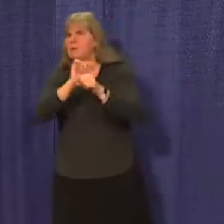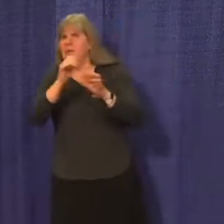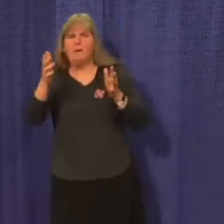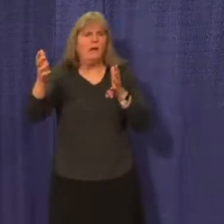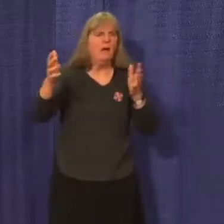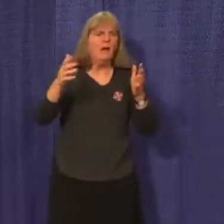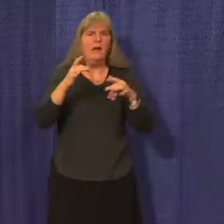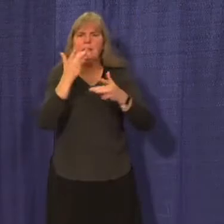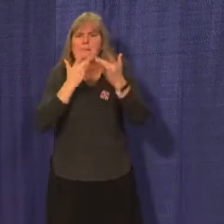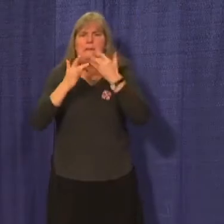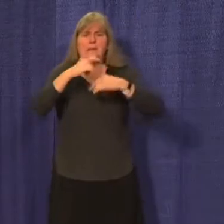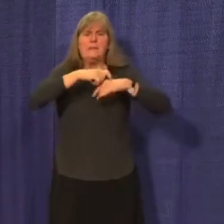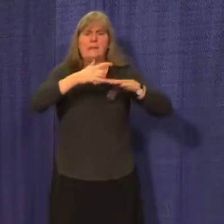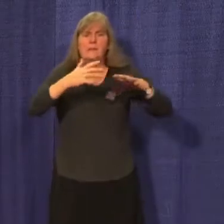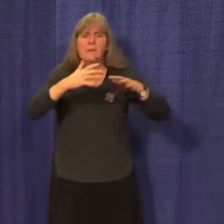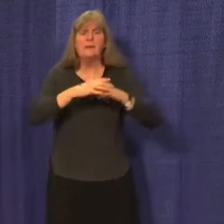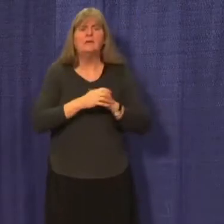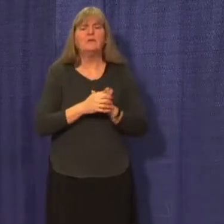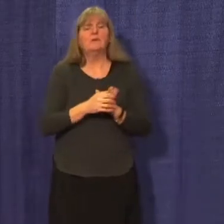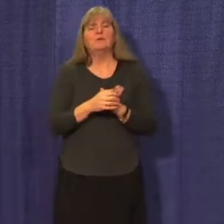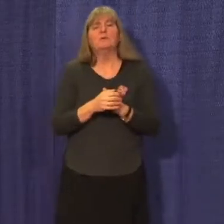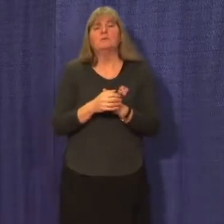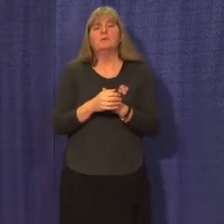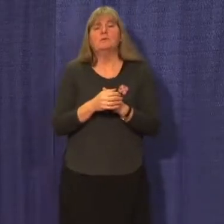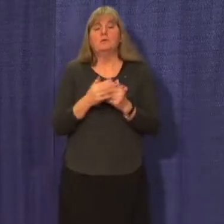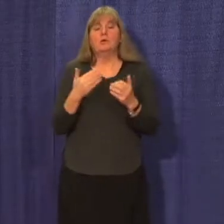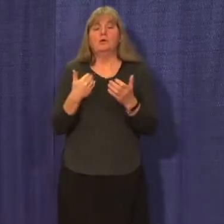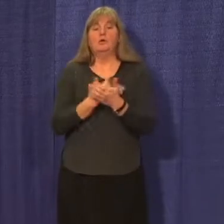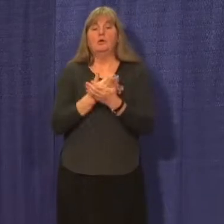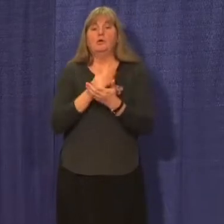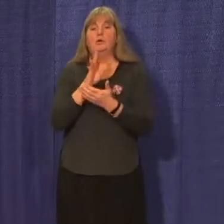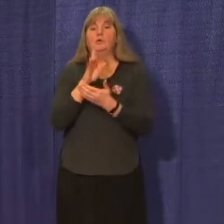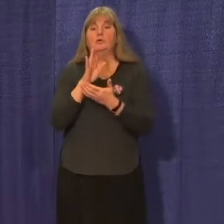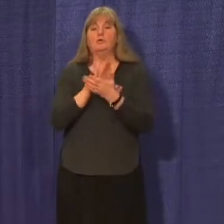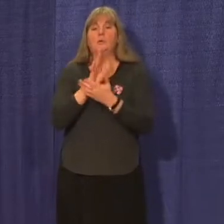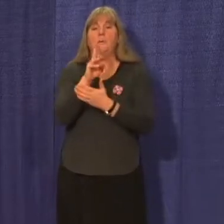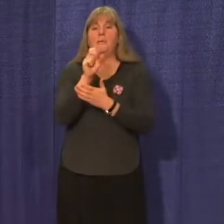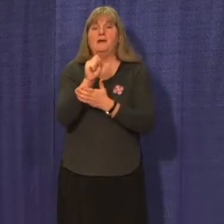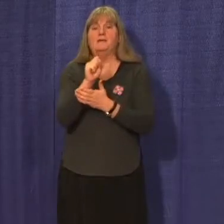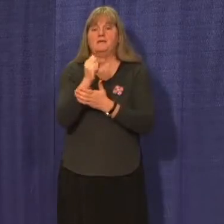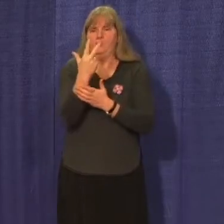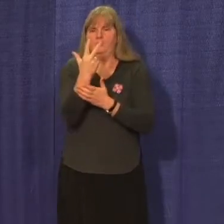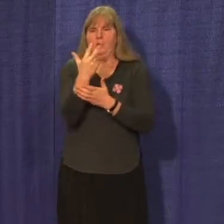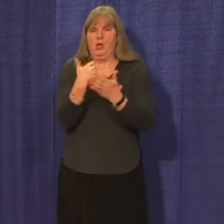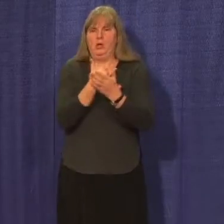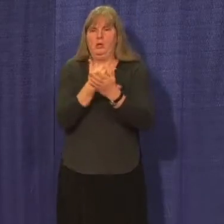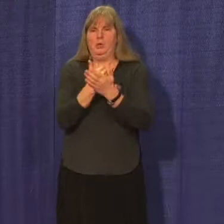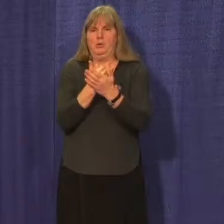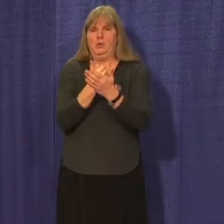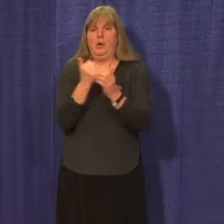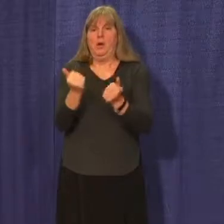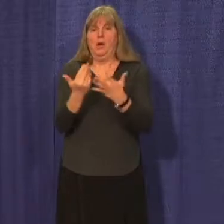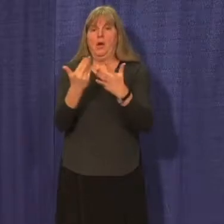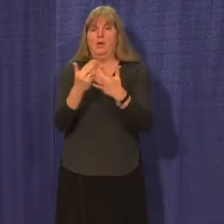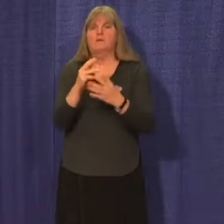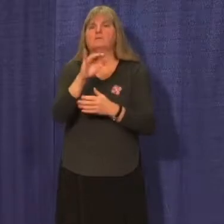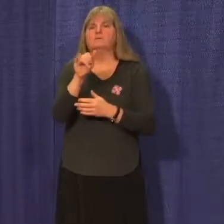In order to assist, we have acquired three new school buses that will be in service starting on January the 4th.